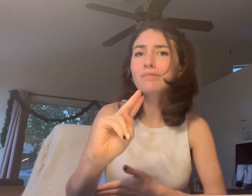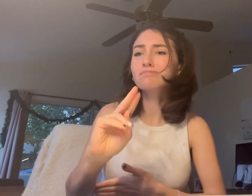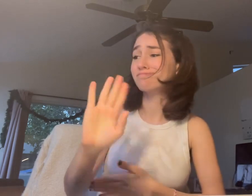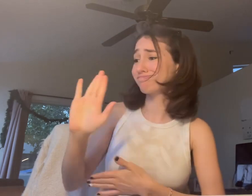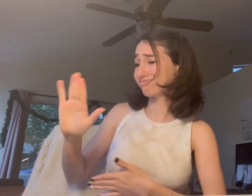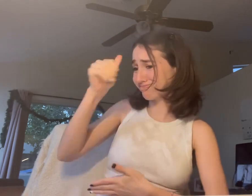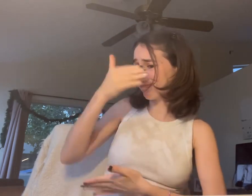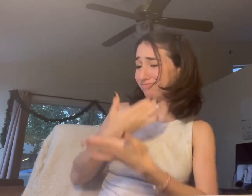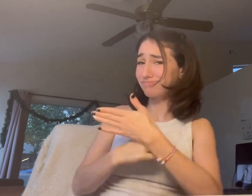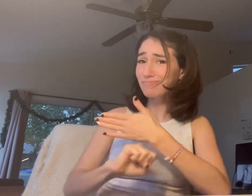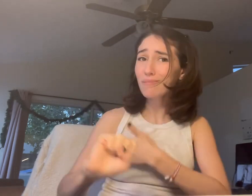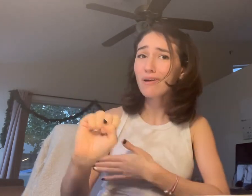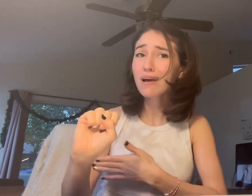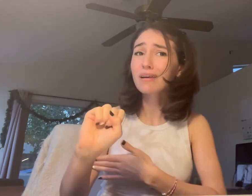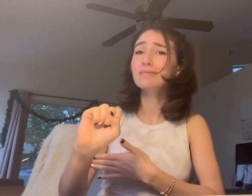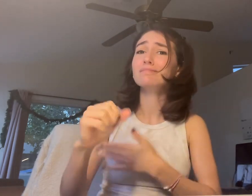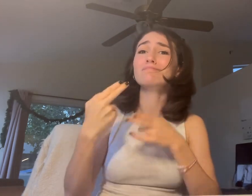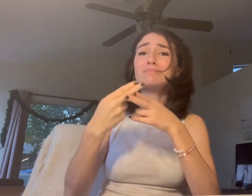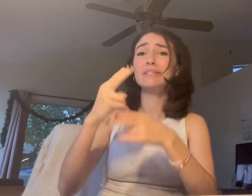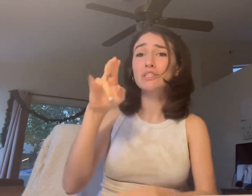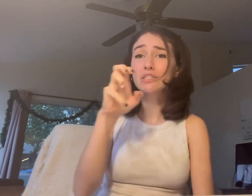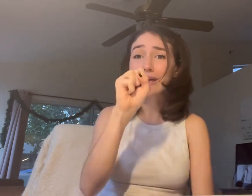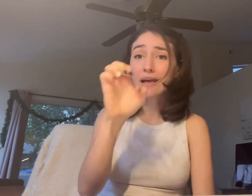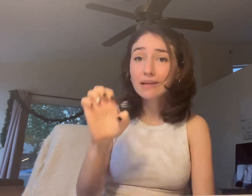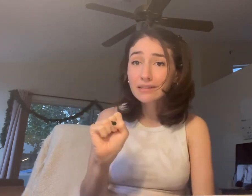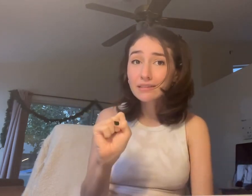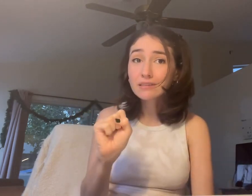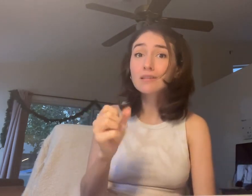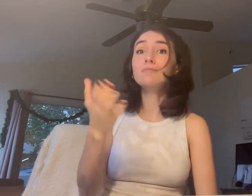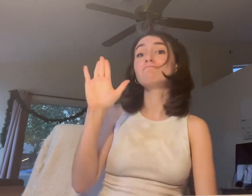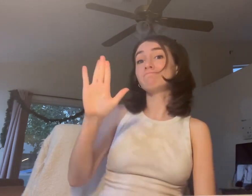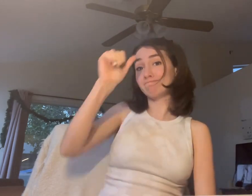a son Jesse, who gave birth to a son